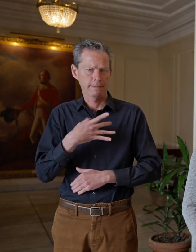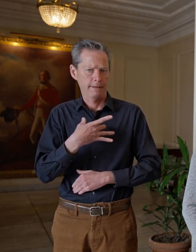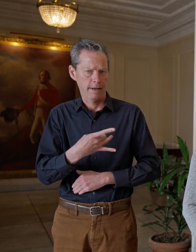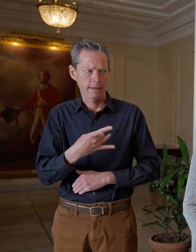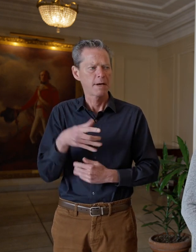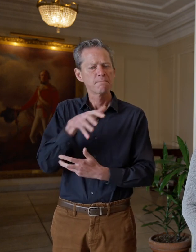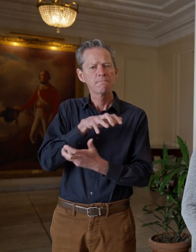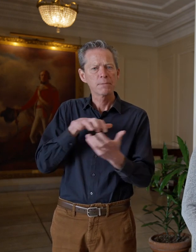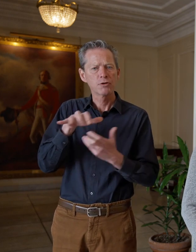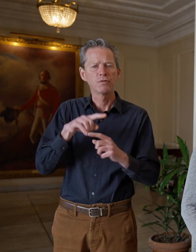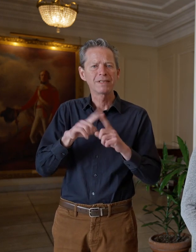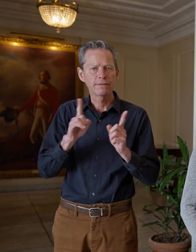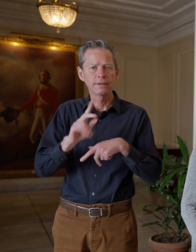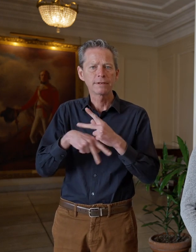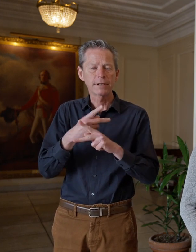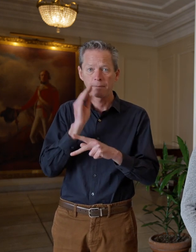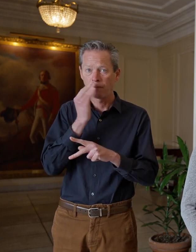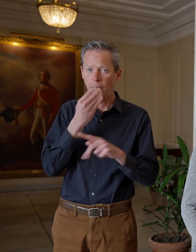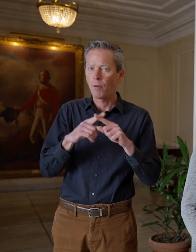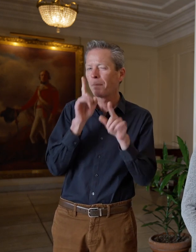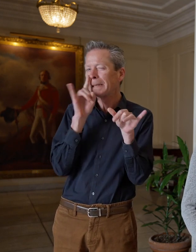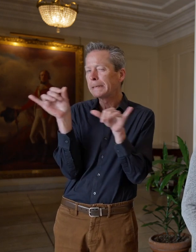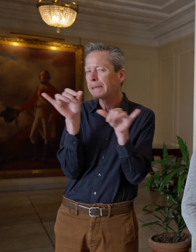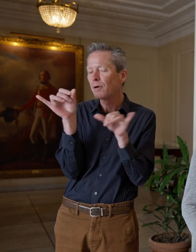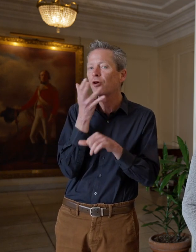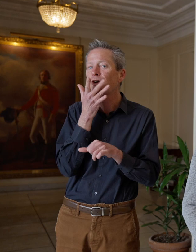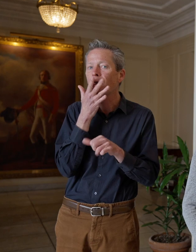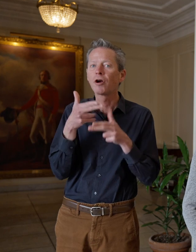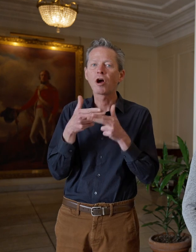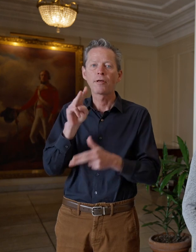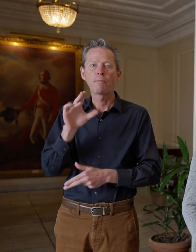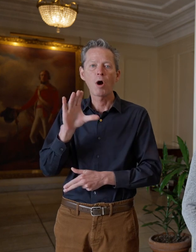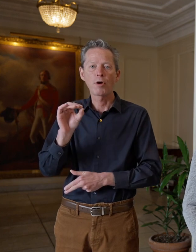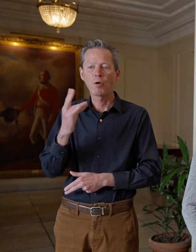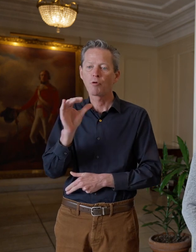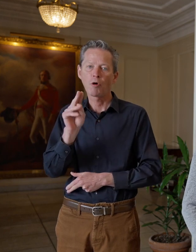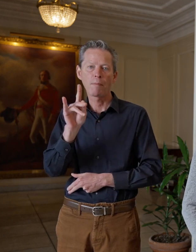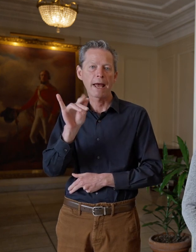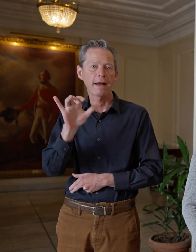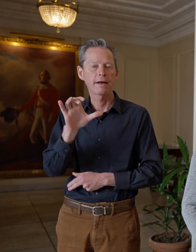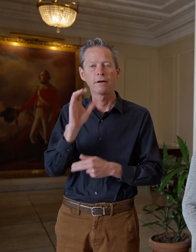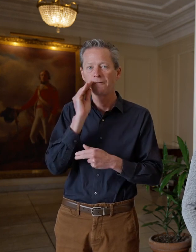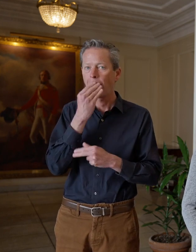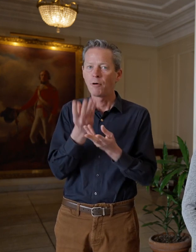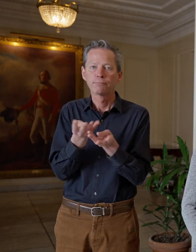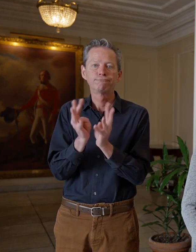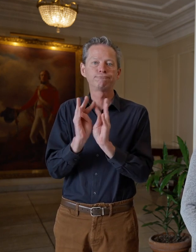mixture of flowers, but a similar color palette. We call them monochromatic flower arrangements. And we continue to do those same